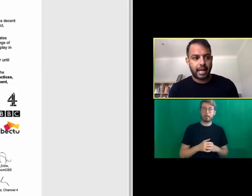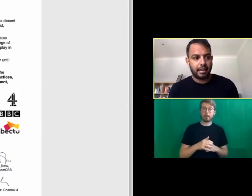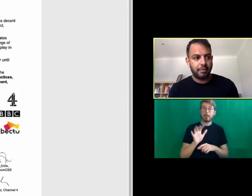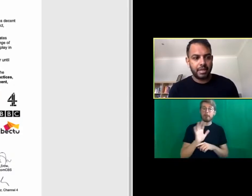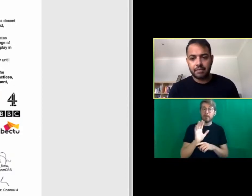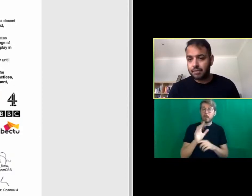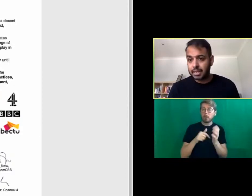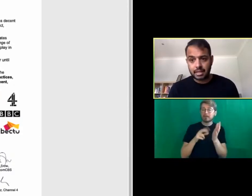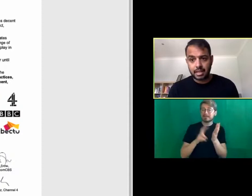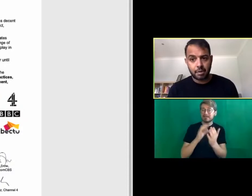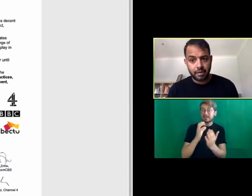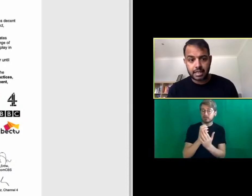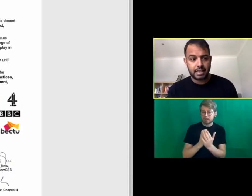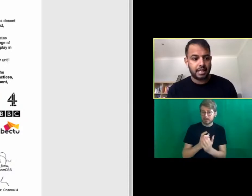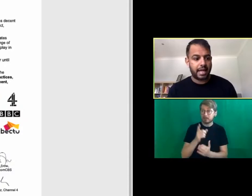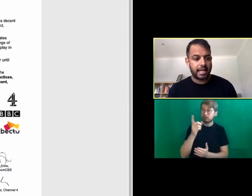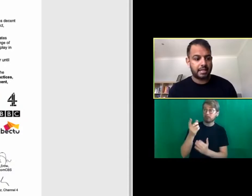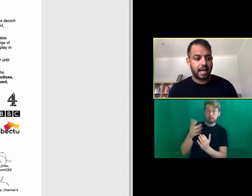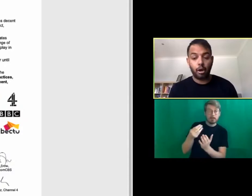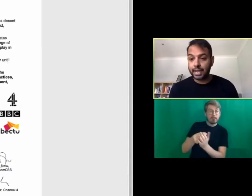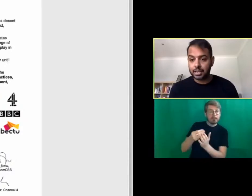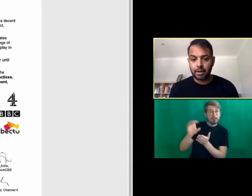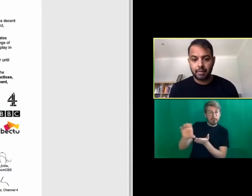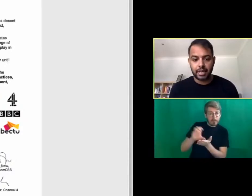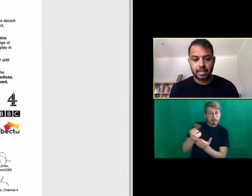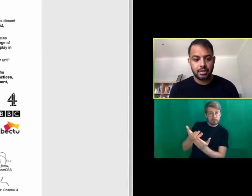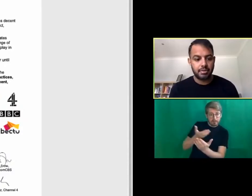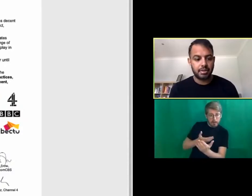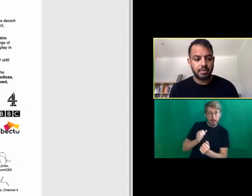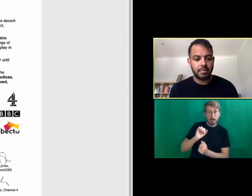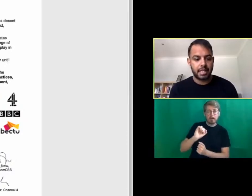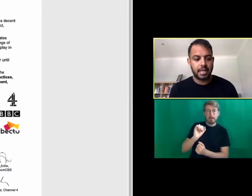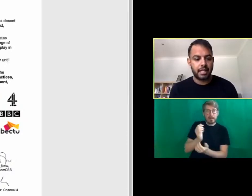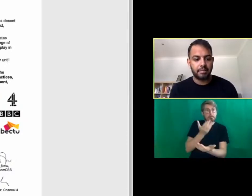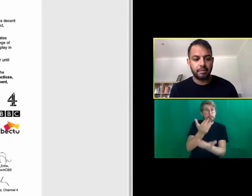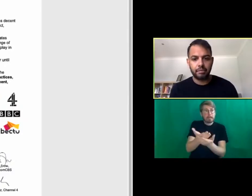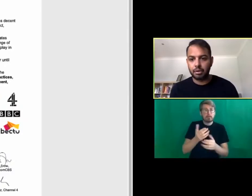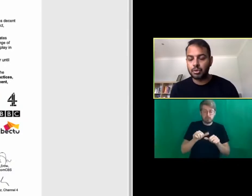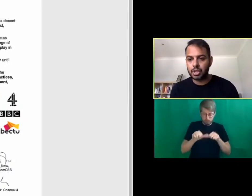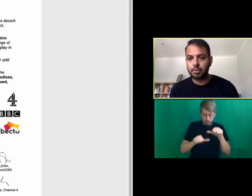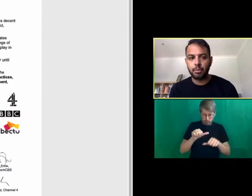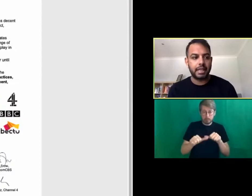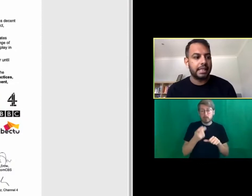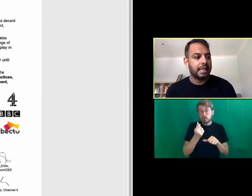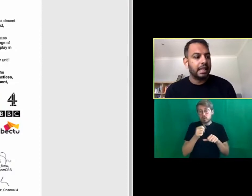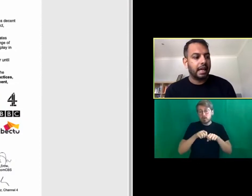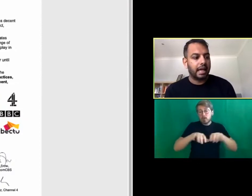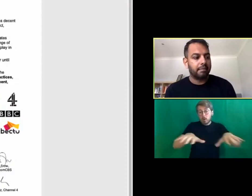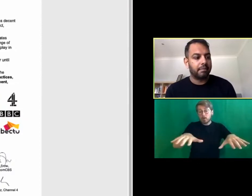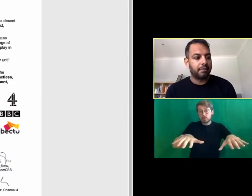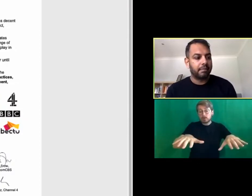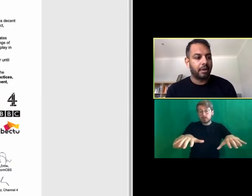again with the funds that they provided and their whole picture program that is soon to be launching properly